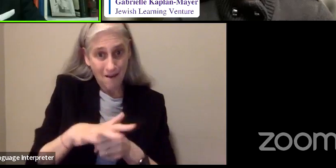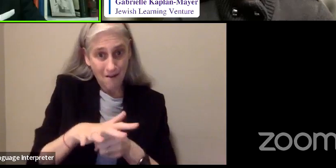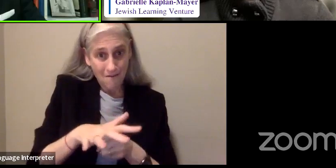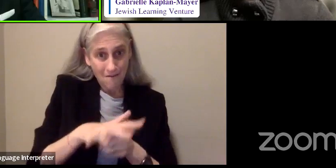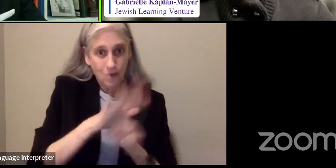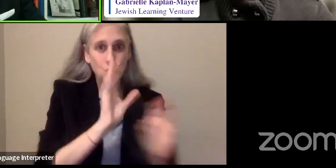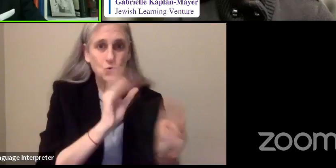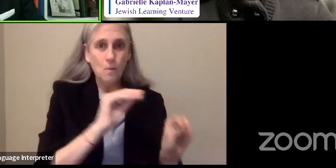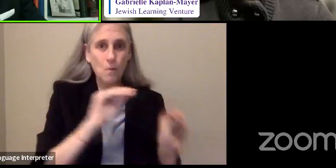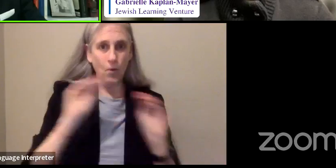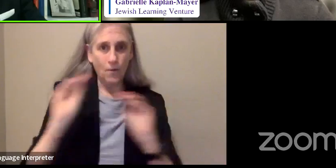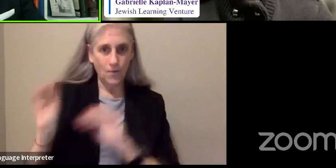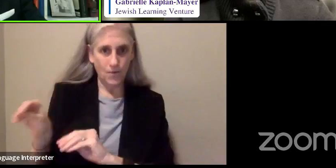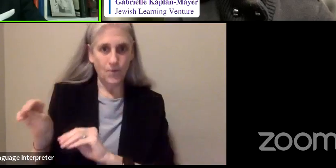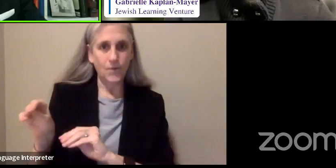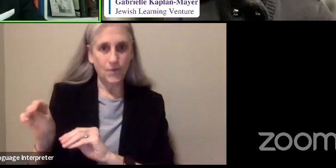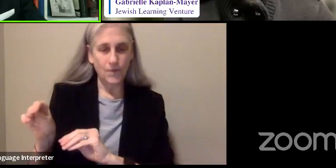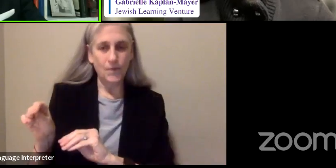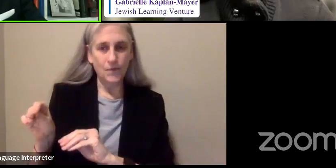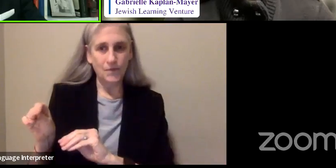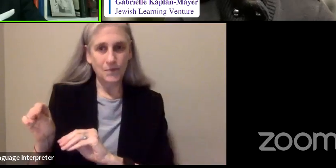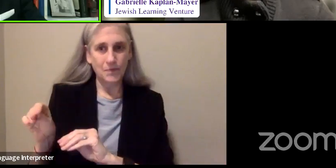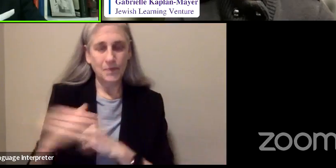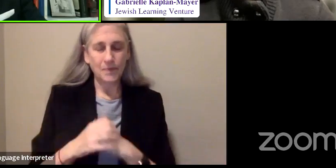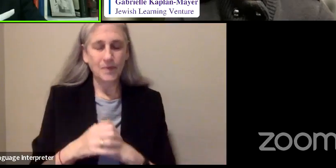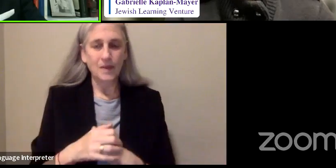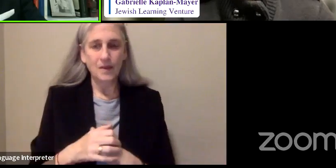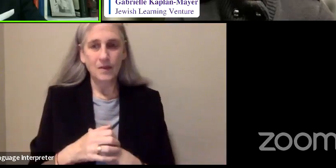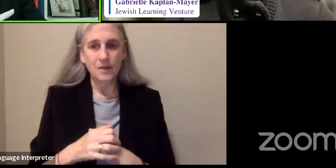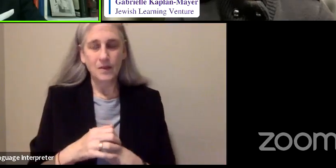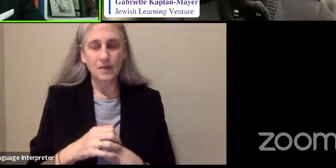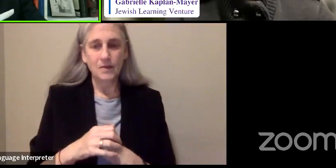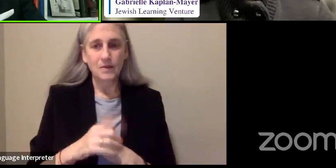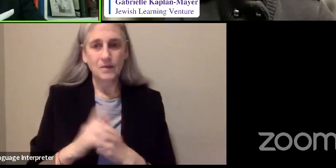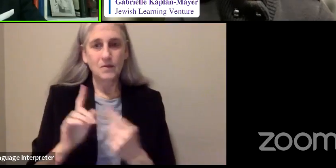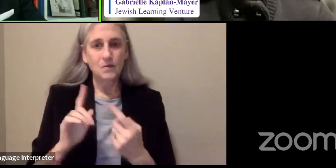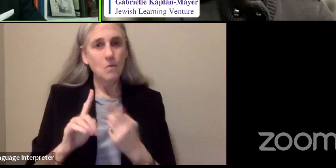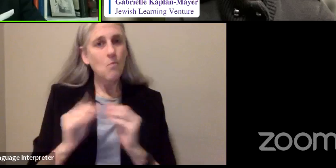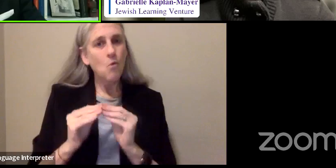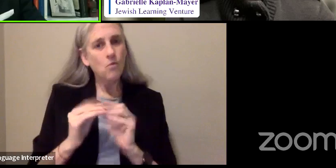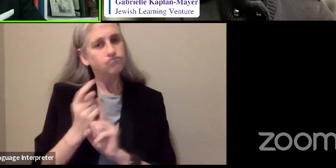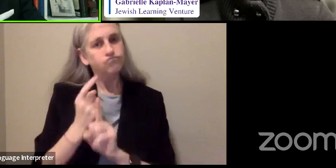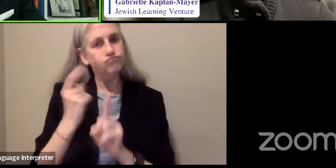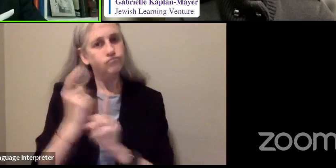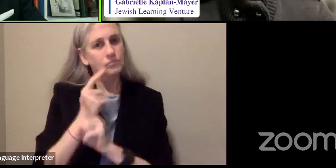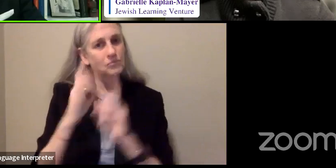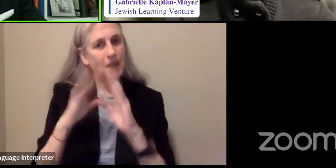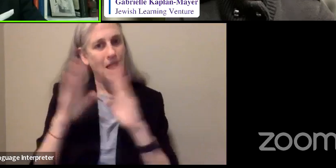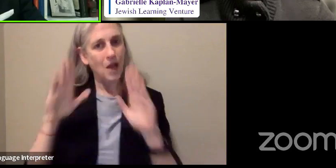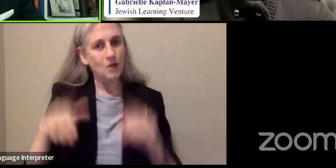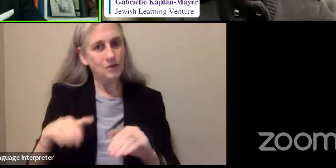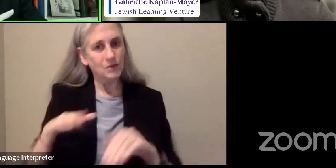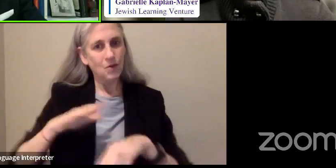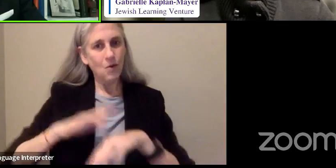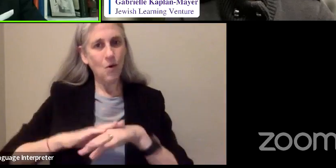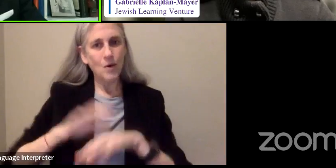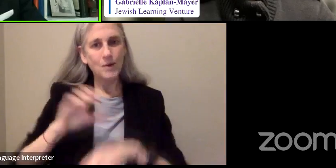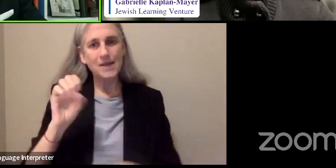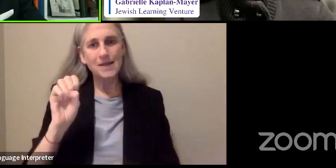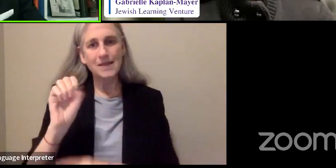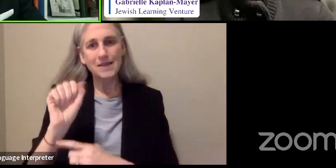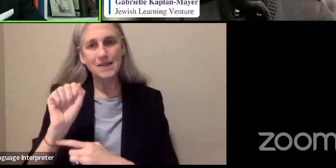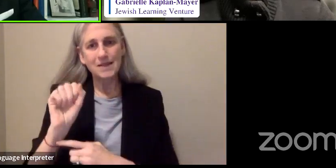our flimsy wooden house to a more respectable place on Saranac Avenue.